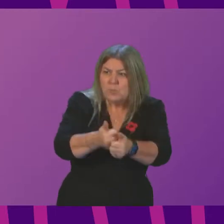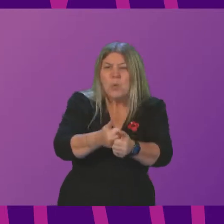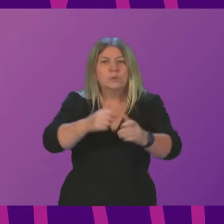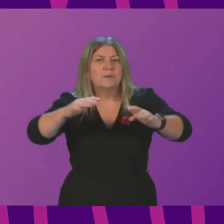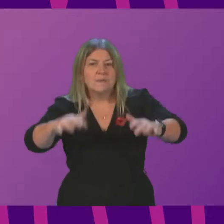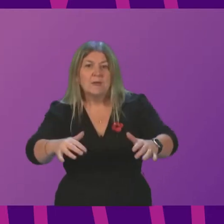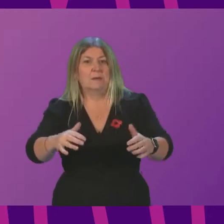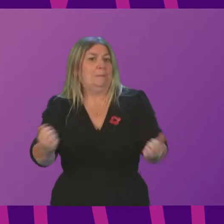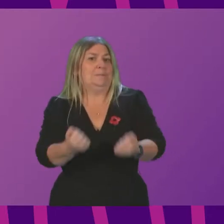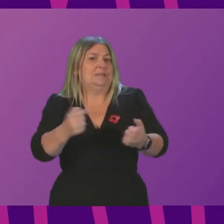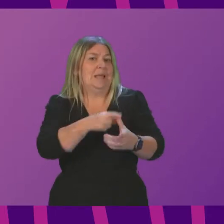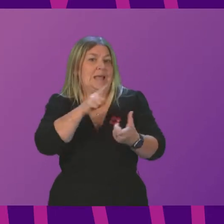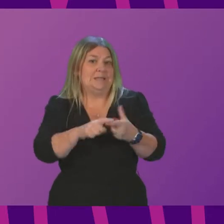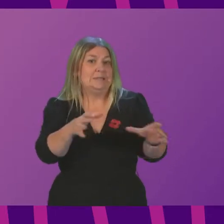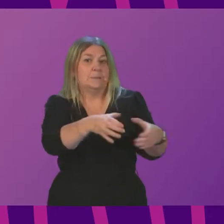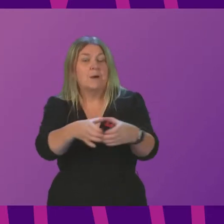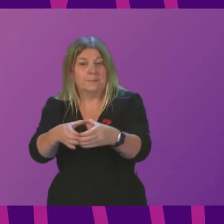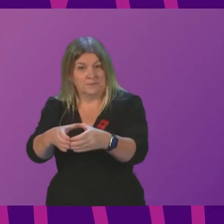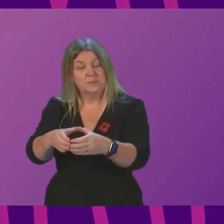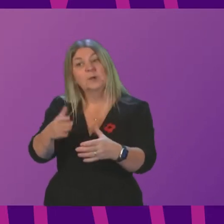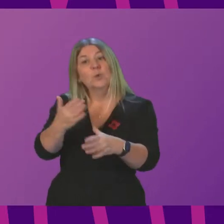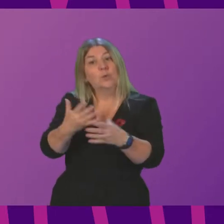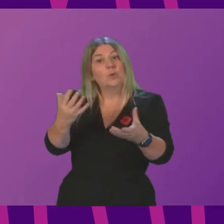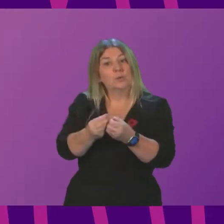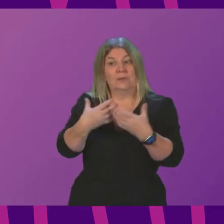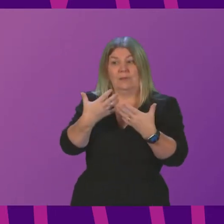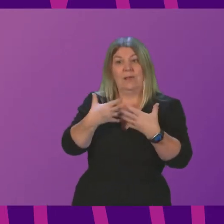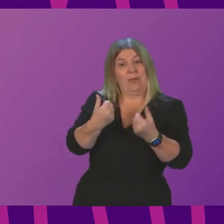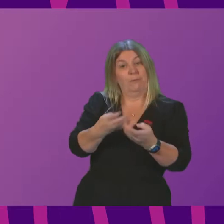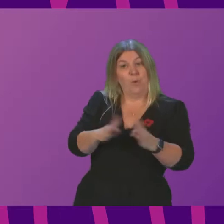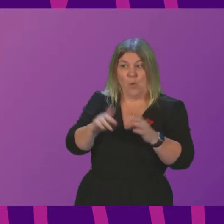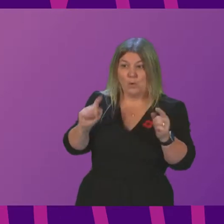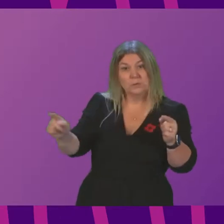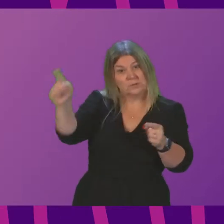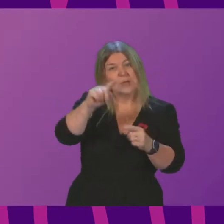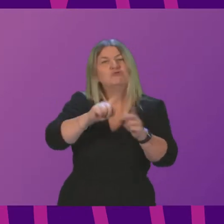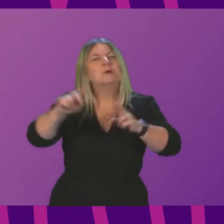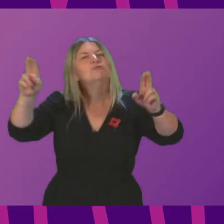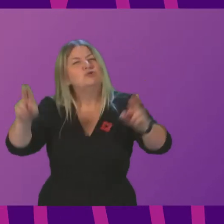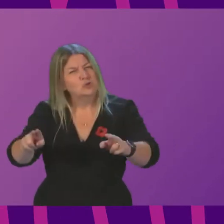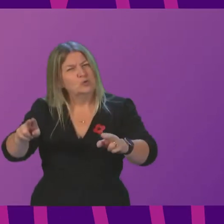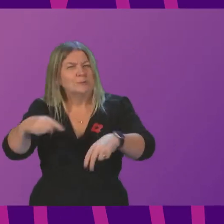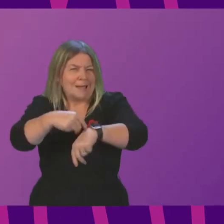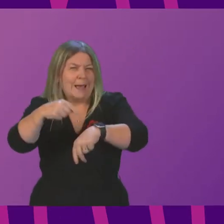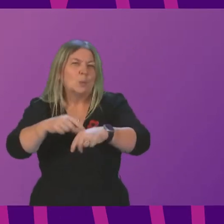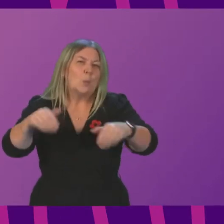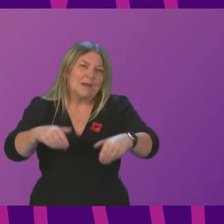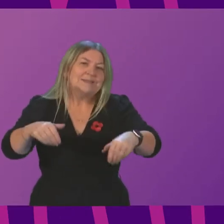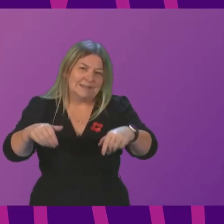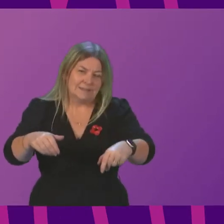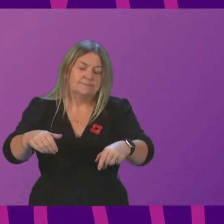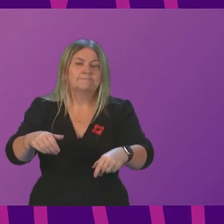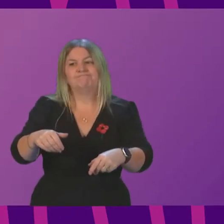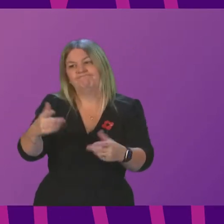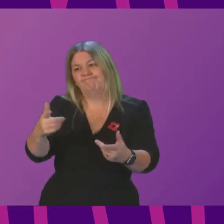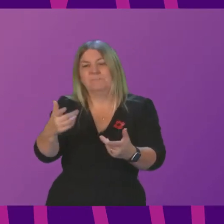times. We are working with health boards to reduce handover times within A&E departments by putting in place a range of measures,